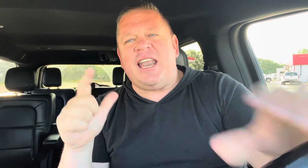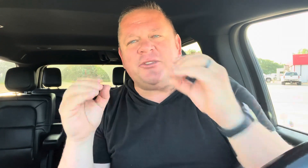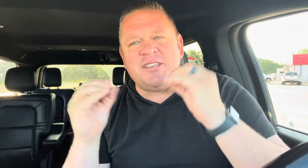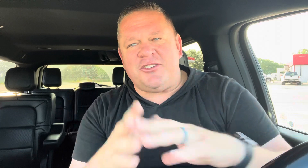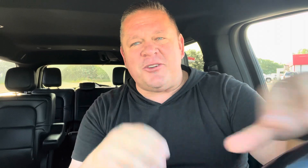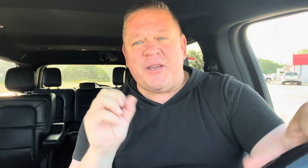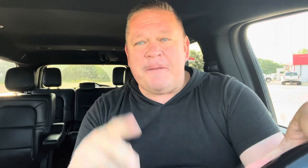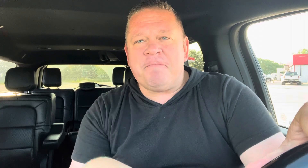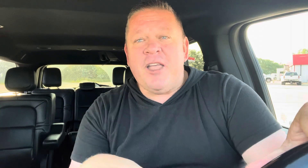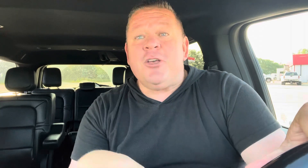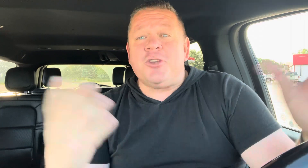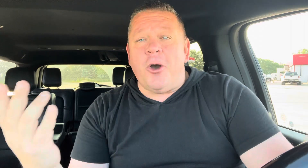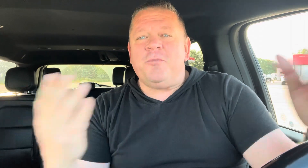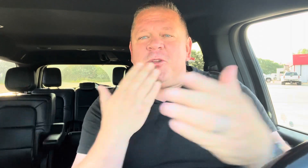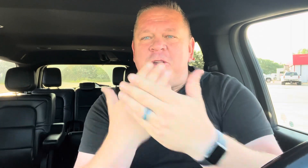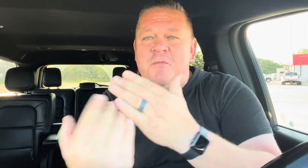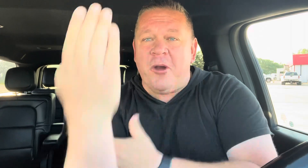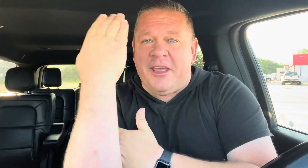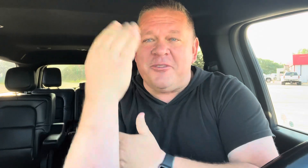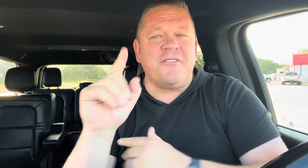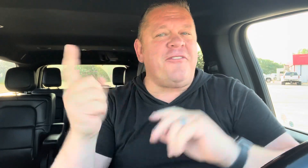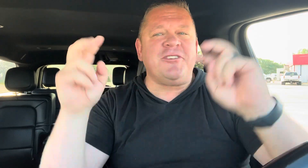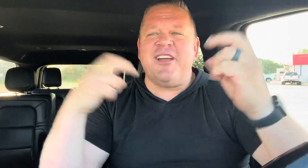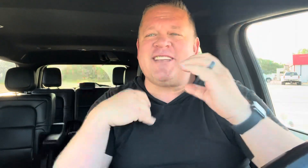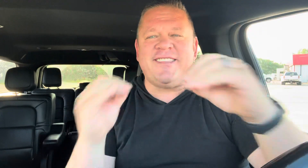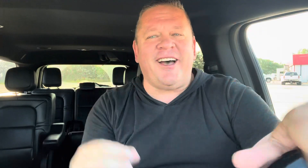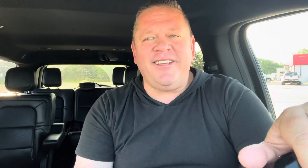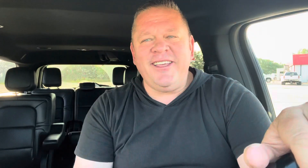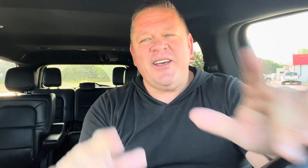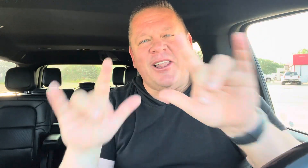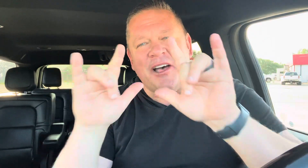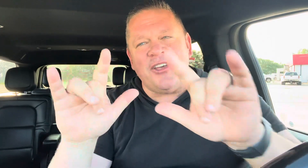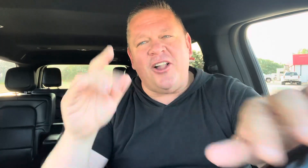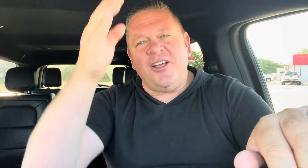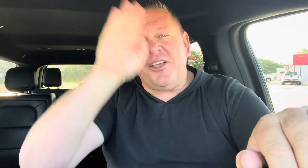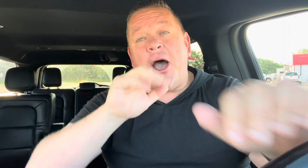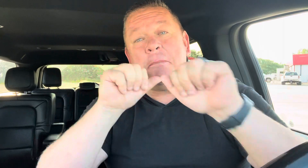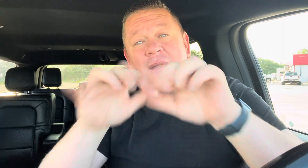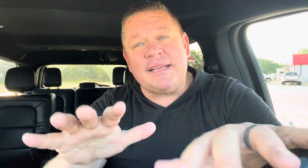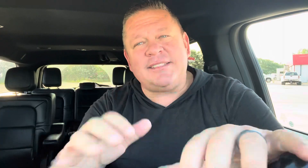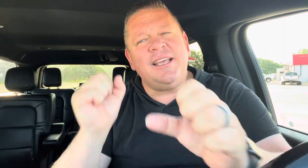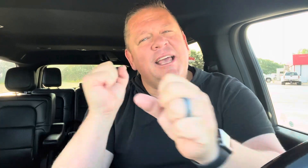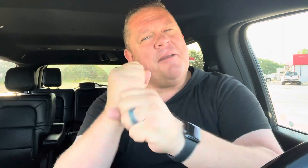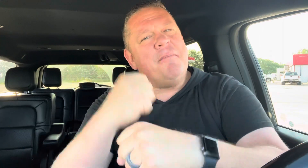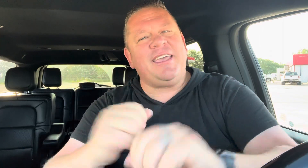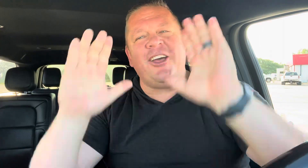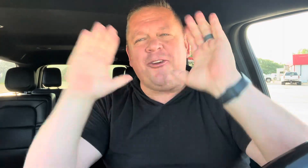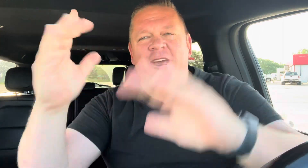language teachers. Okay. So good morning was the first phrase I taught. I love y'all. God bless and make it a great